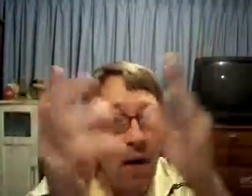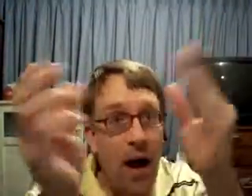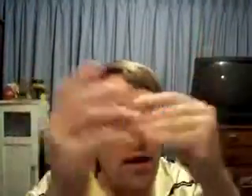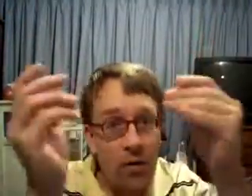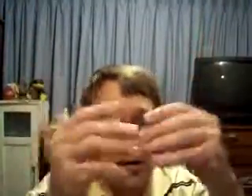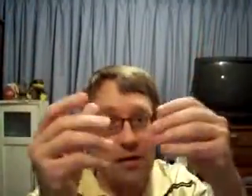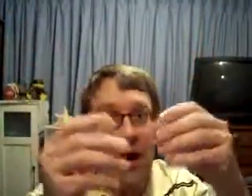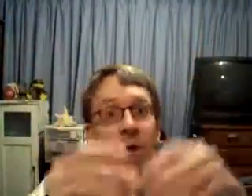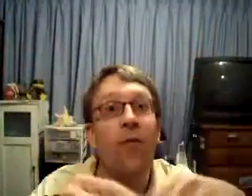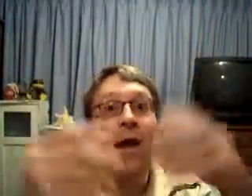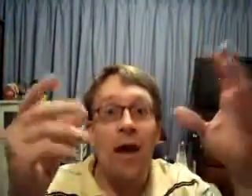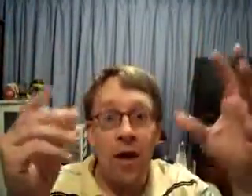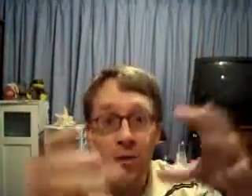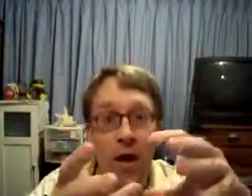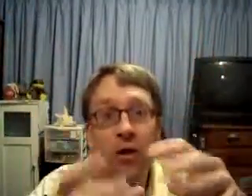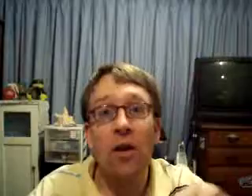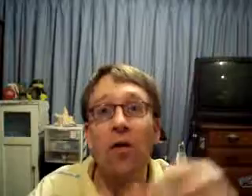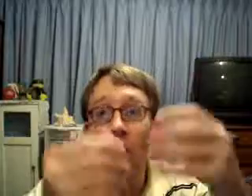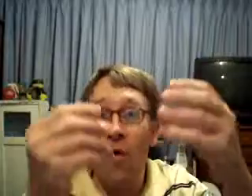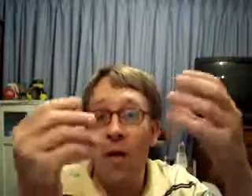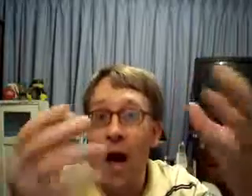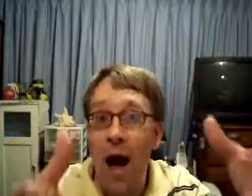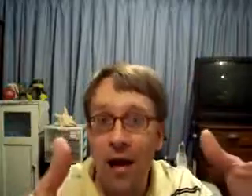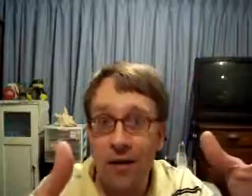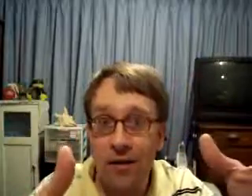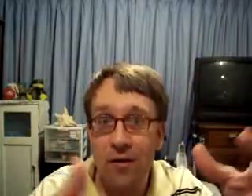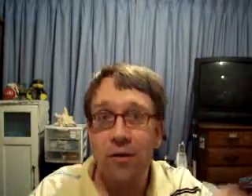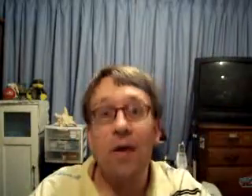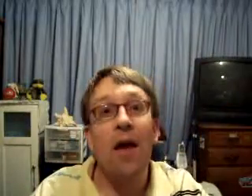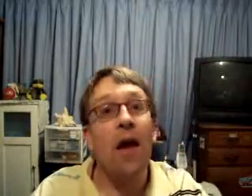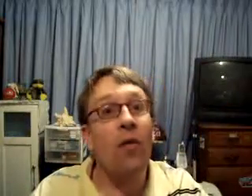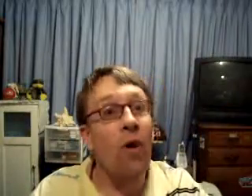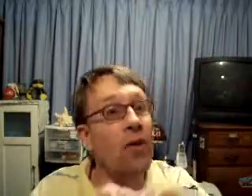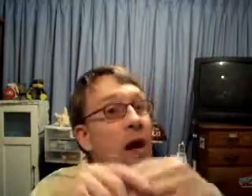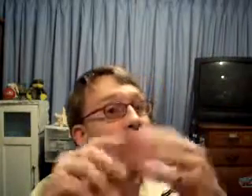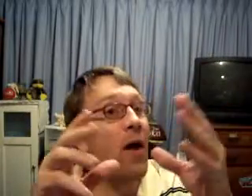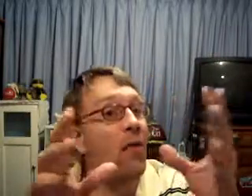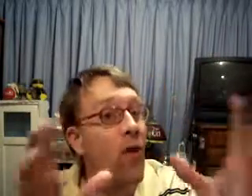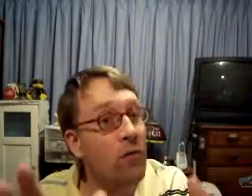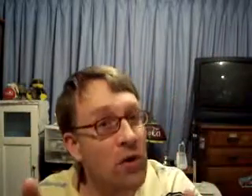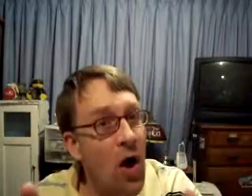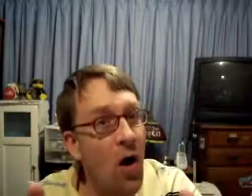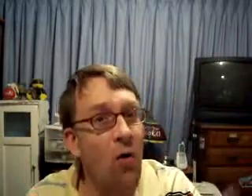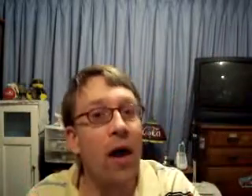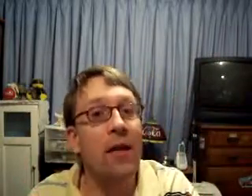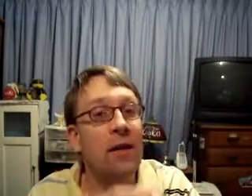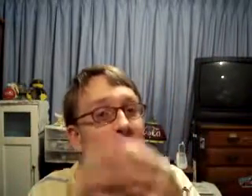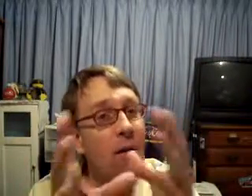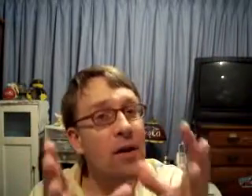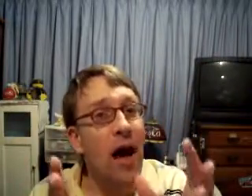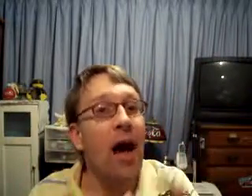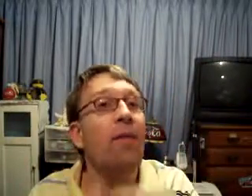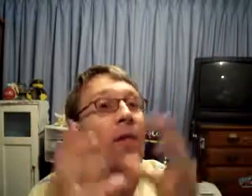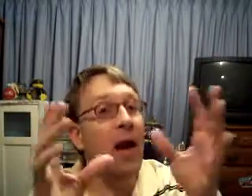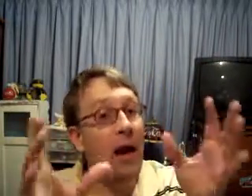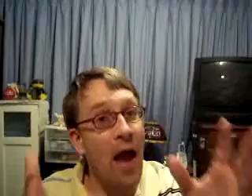combining with itself, eventually forming ice. In the wintertime, that forms snow. In the summertime, that can